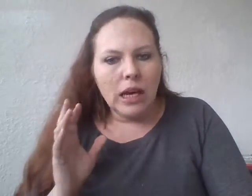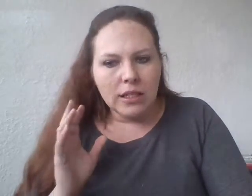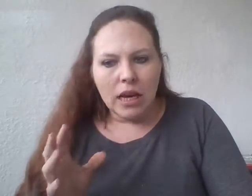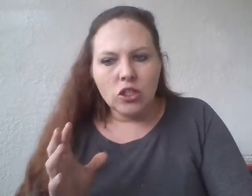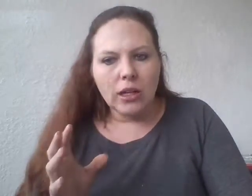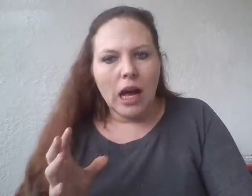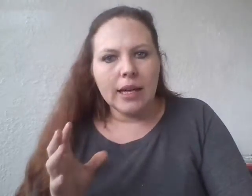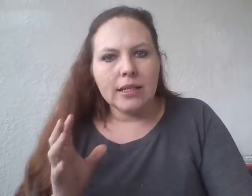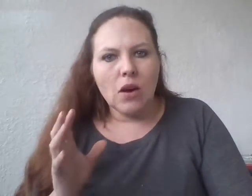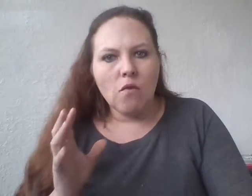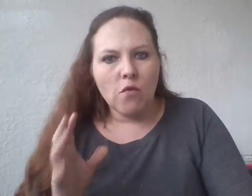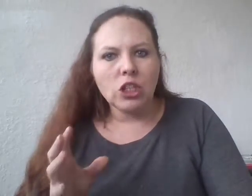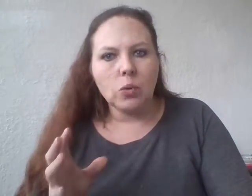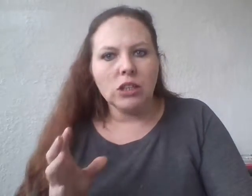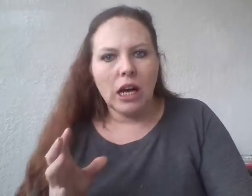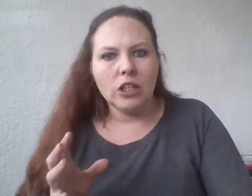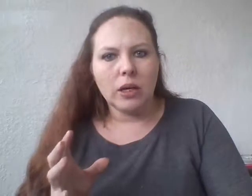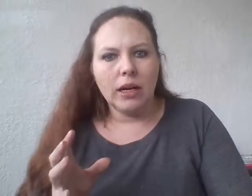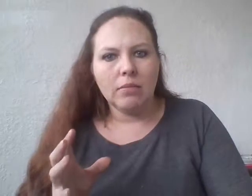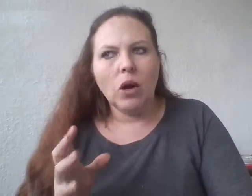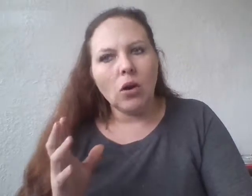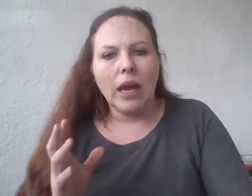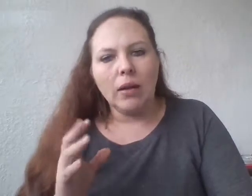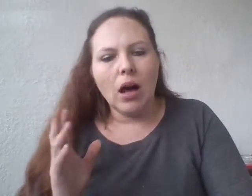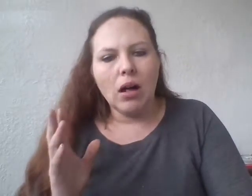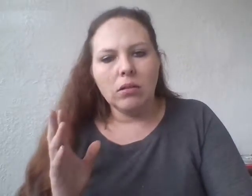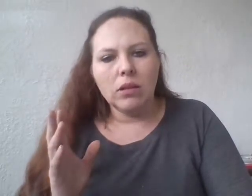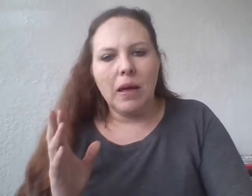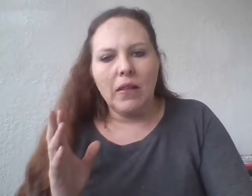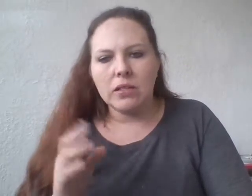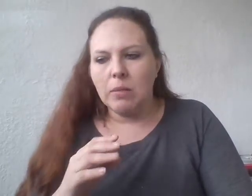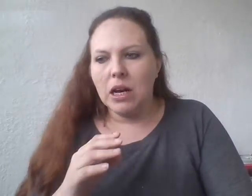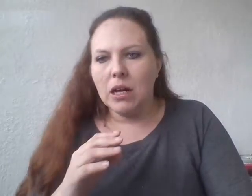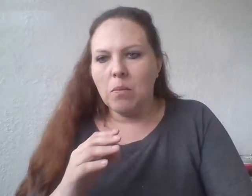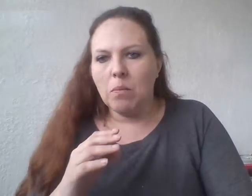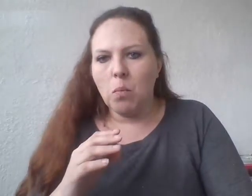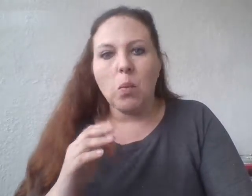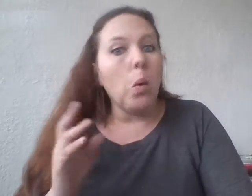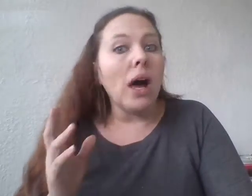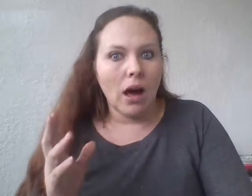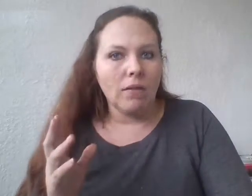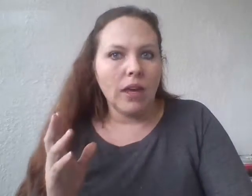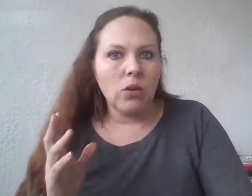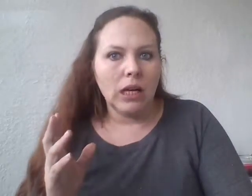industrialized first world country. OK, I'll amend that statement. We're one of the only